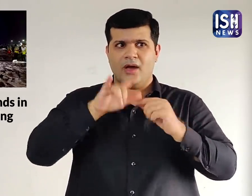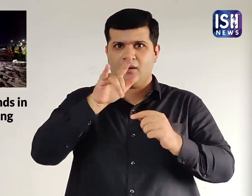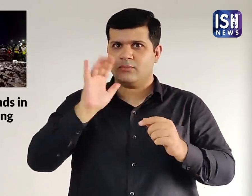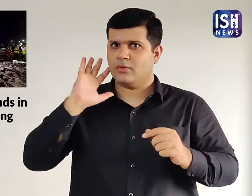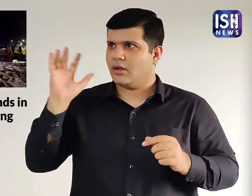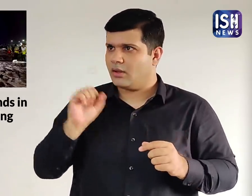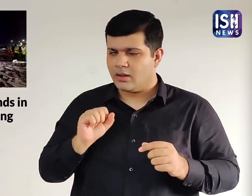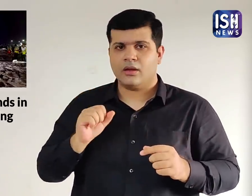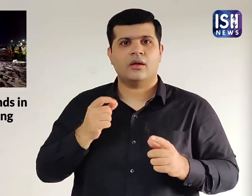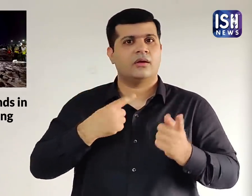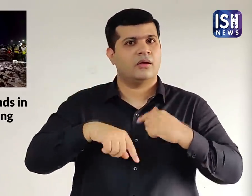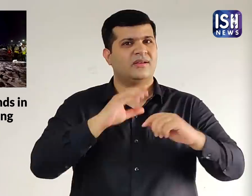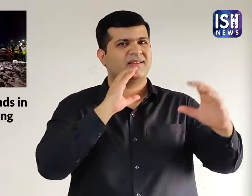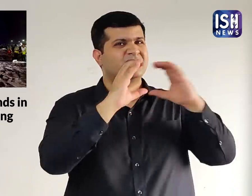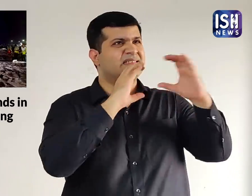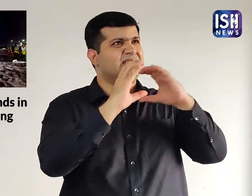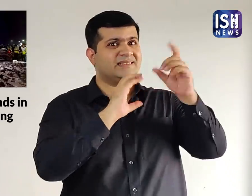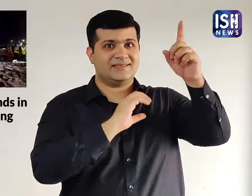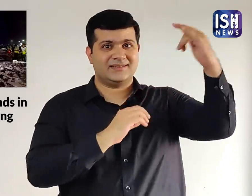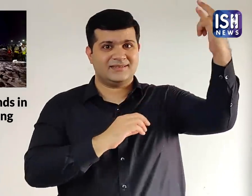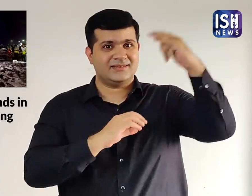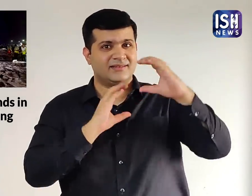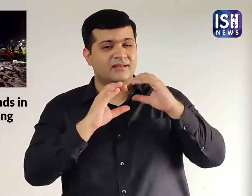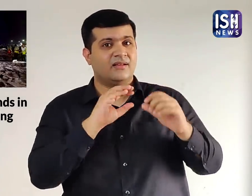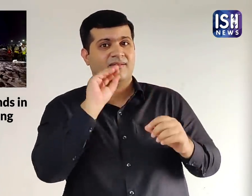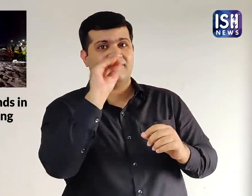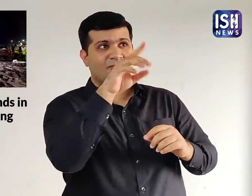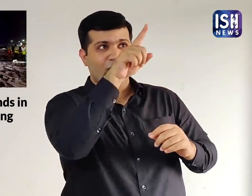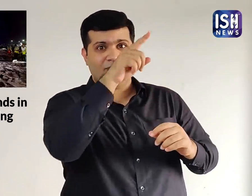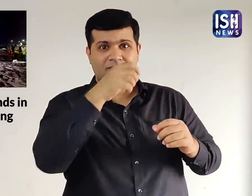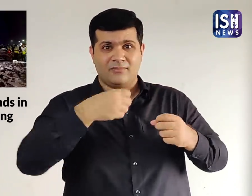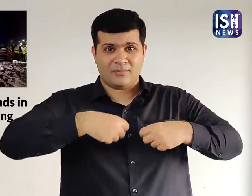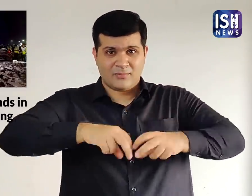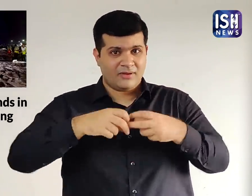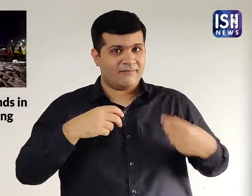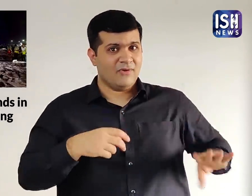The Mumbai airport authorities then informed the pilot that it had lost a wheel.